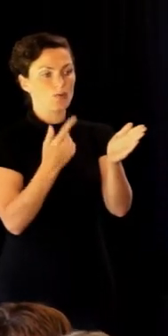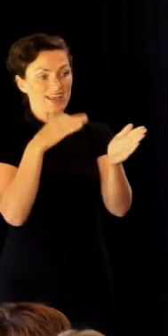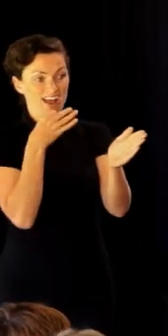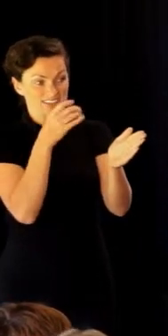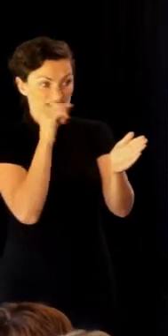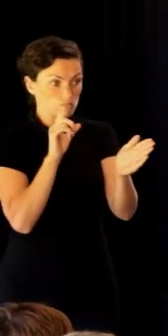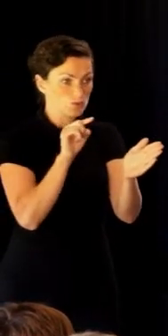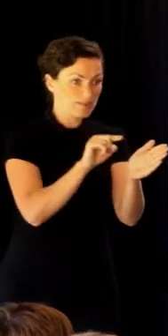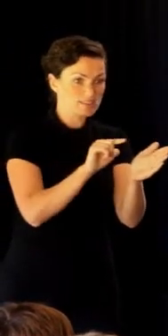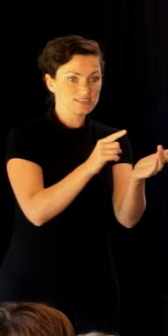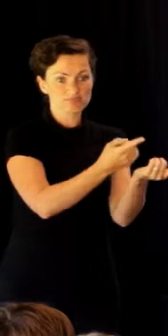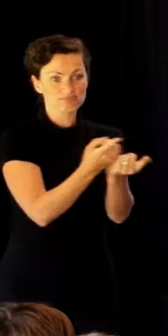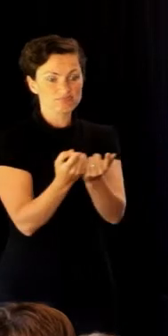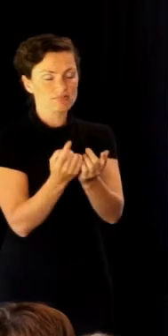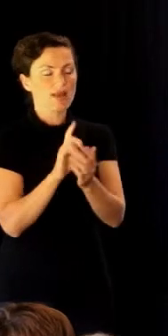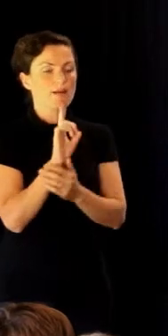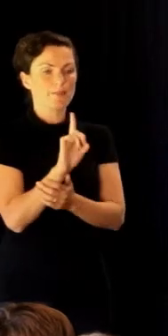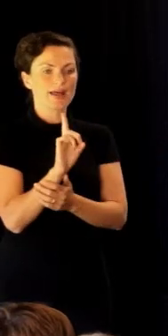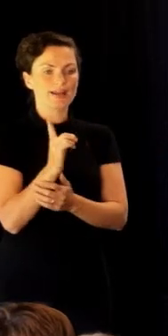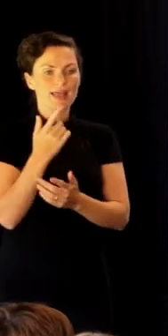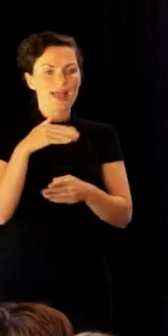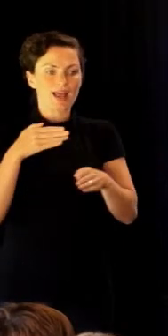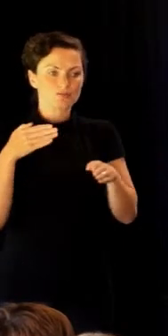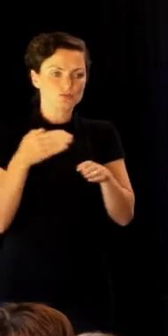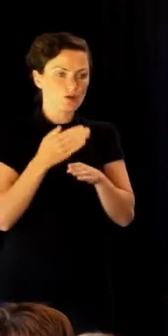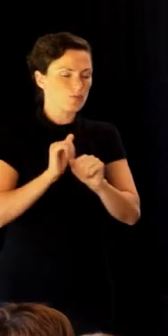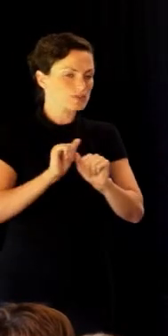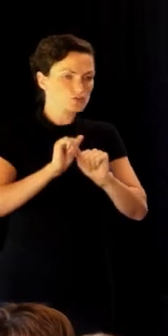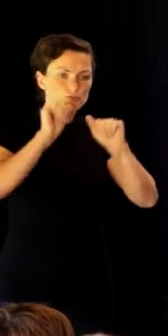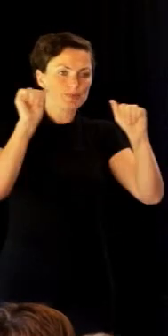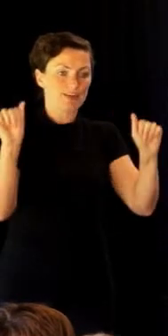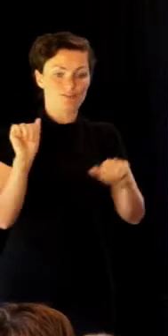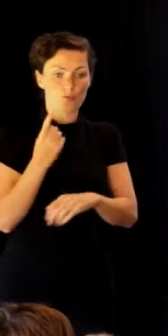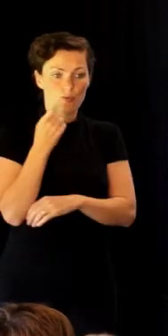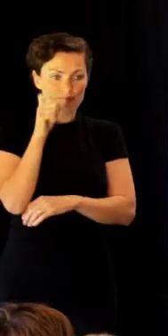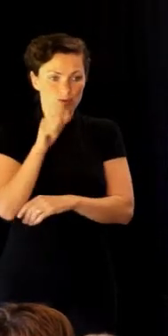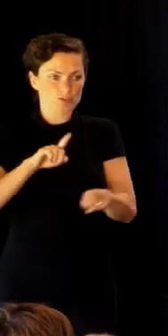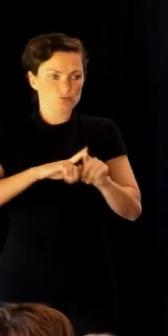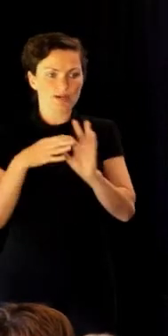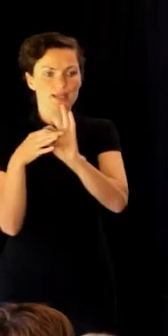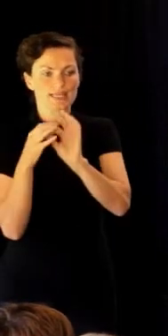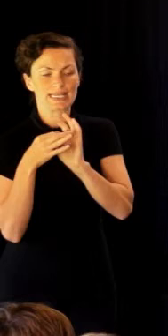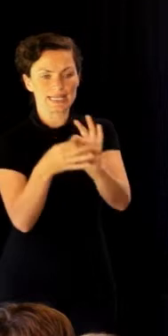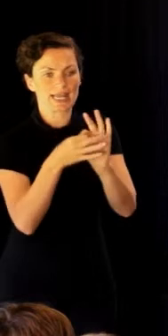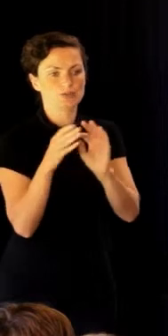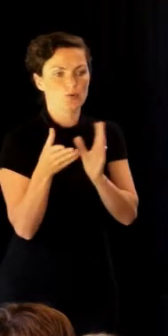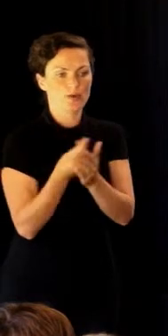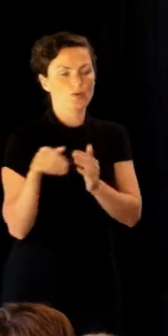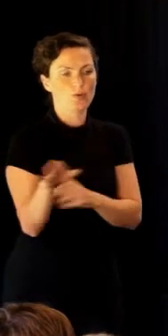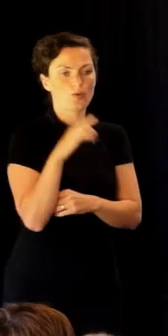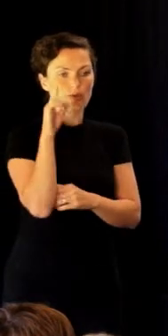do this, can you do that? But the task was so onerous for one person to try and engage all of our Māori membership.